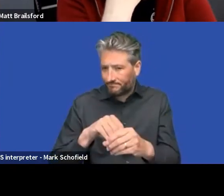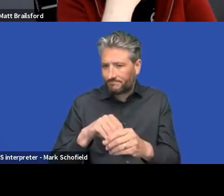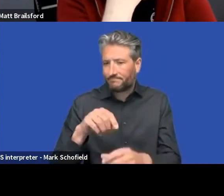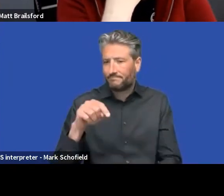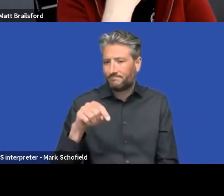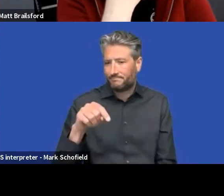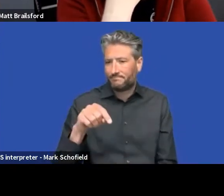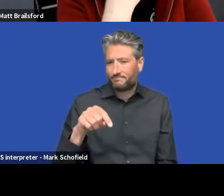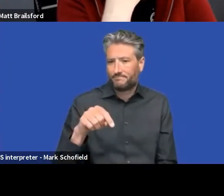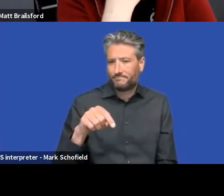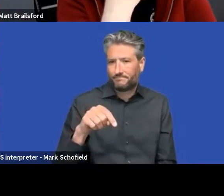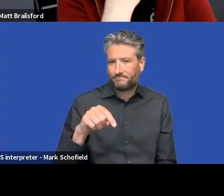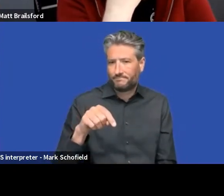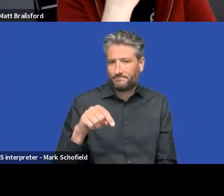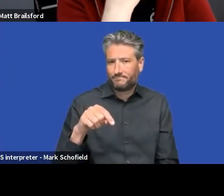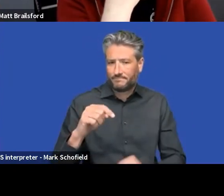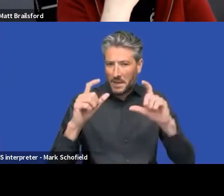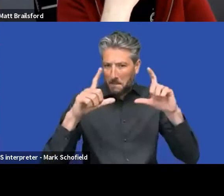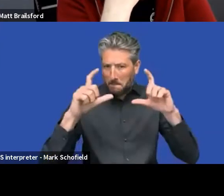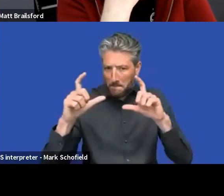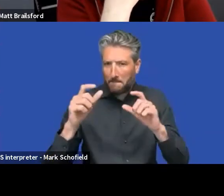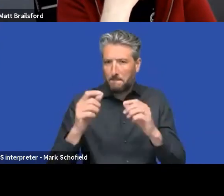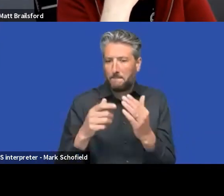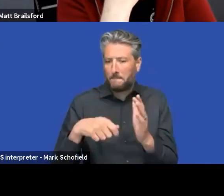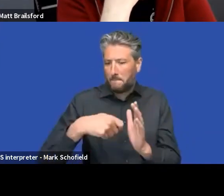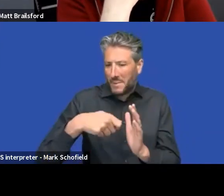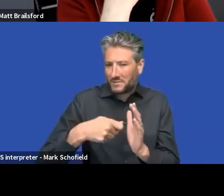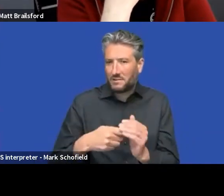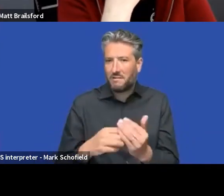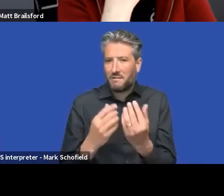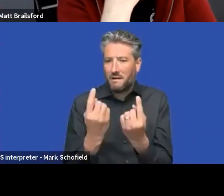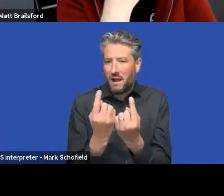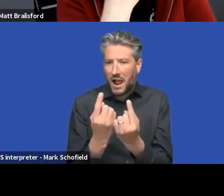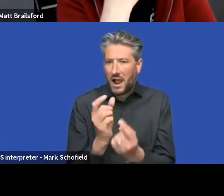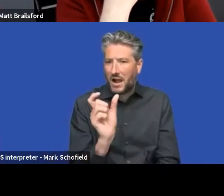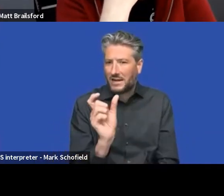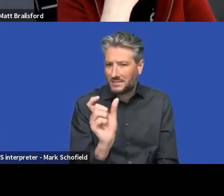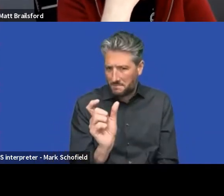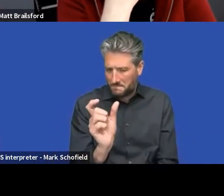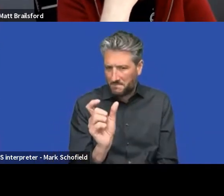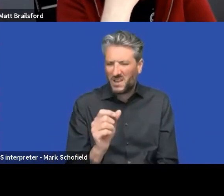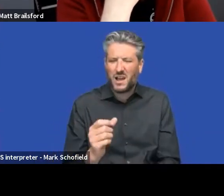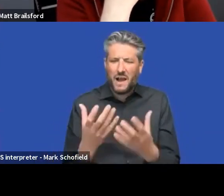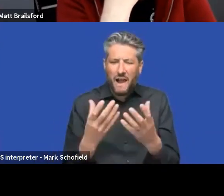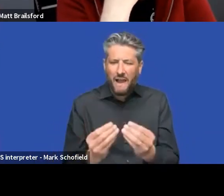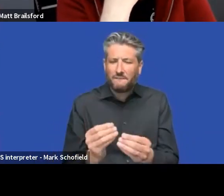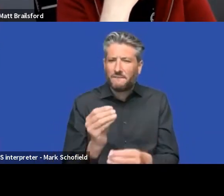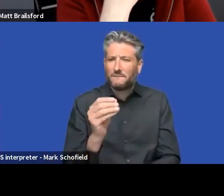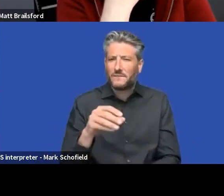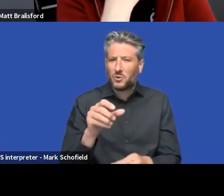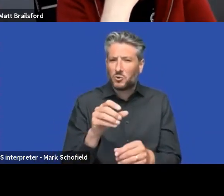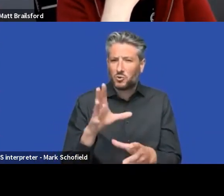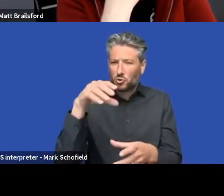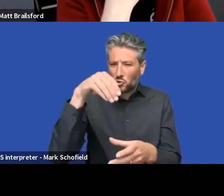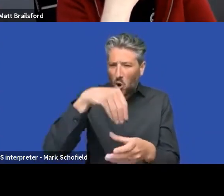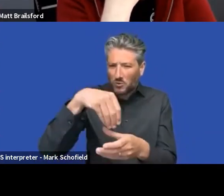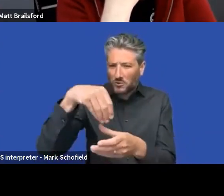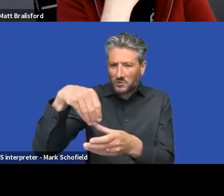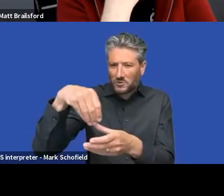make sure that the media item card displays a media item and then there will be slots to inject the actions or put a tag